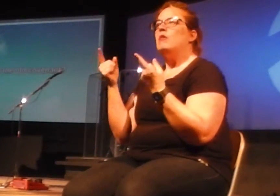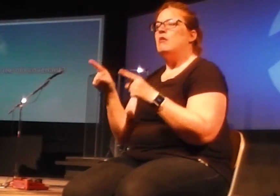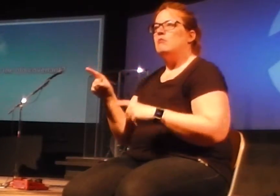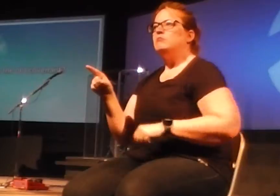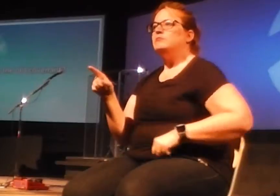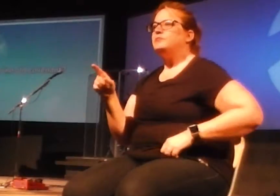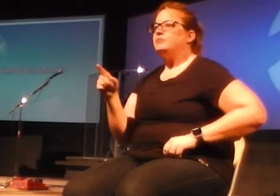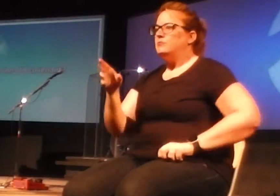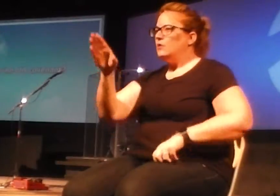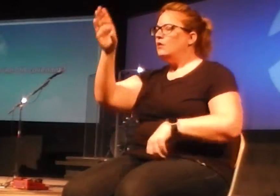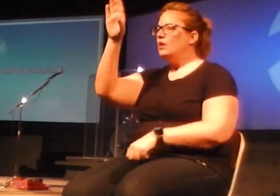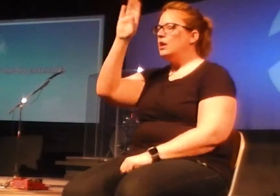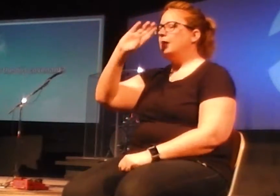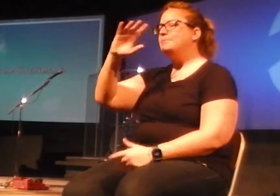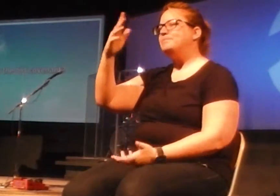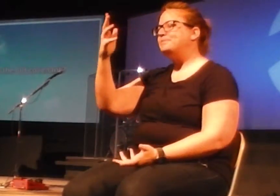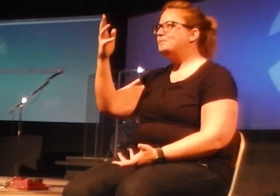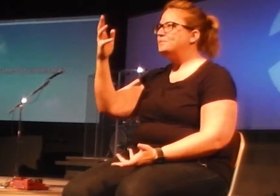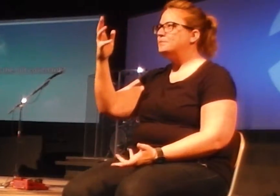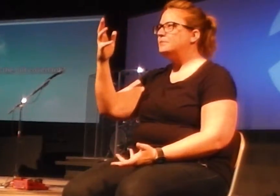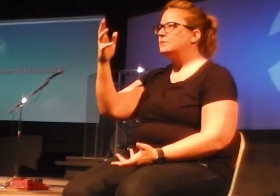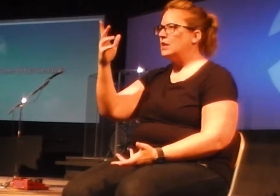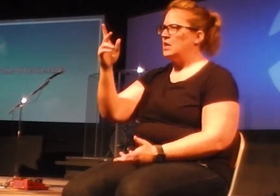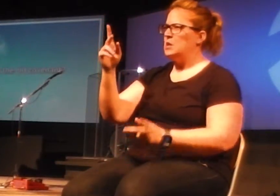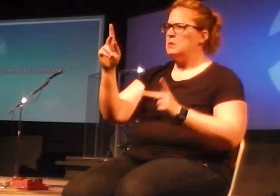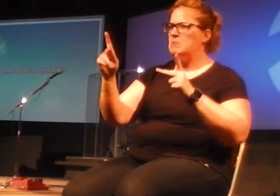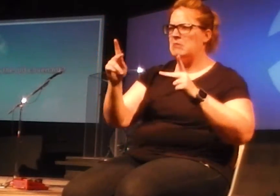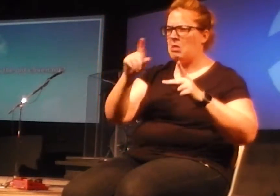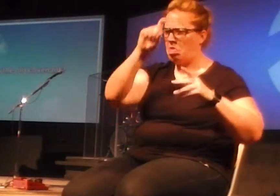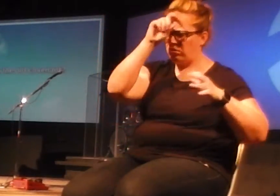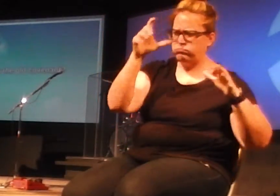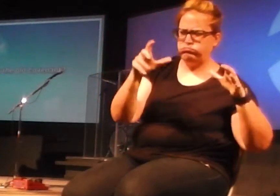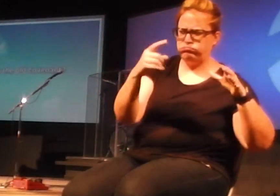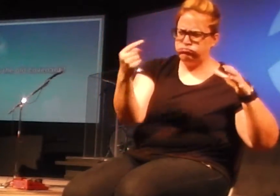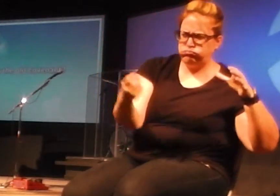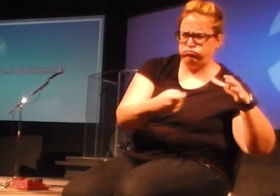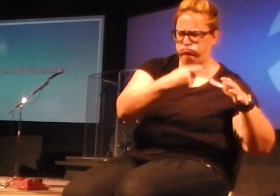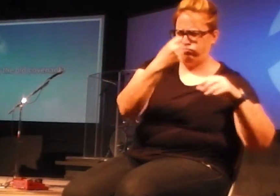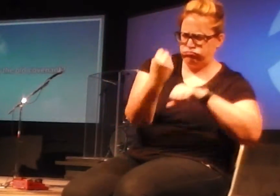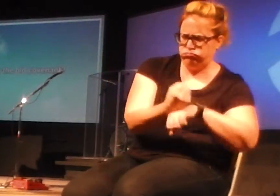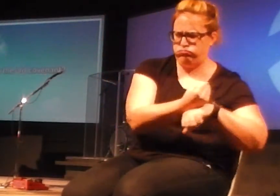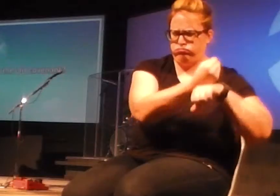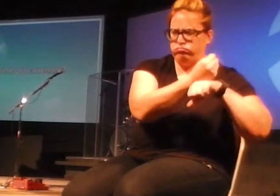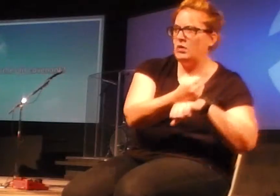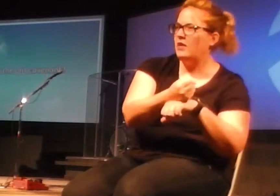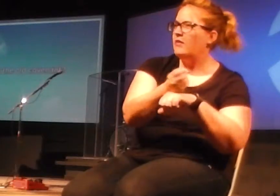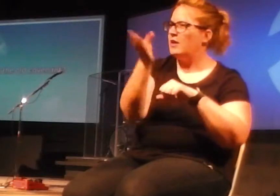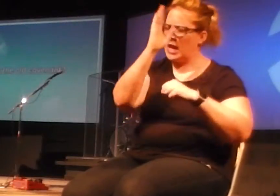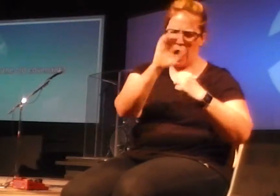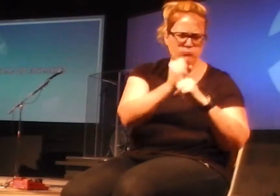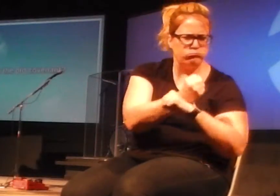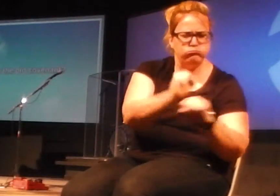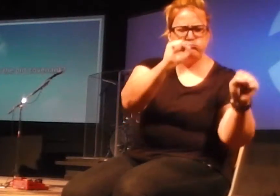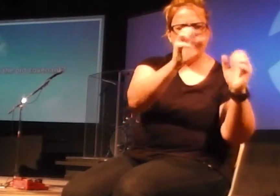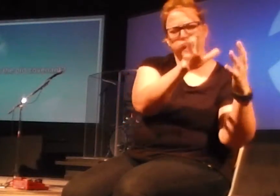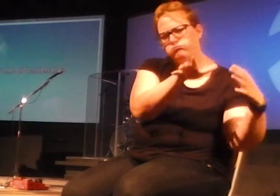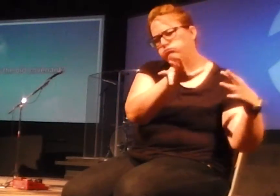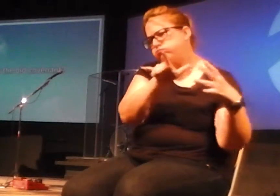takes, he rescues his people, the Israelites, out of slavery in Egypt. And he leads them out into the desert.